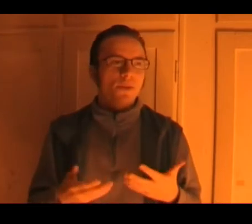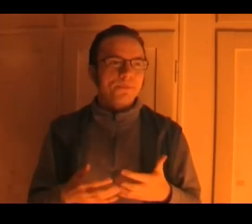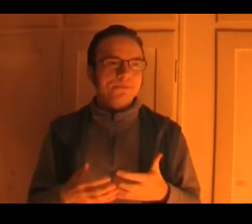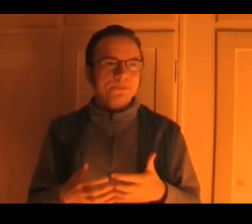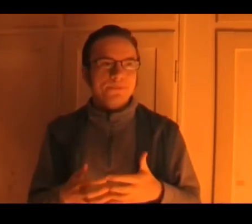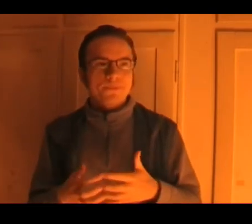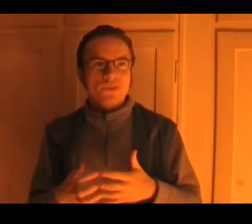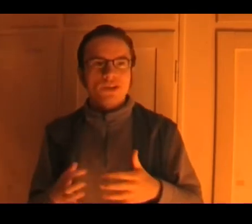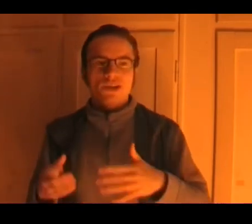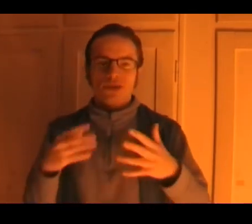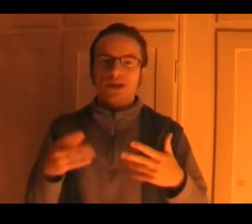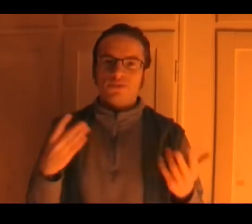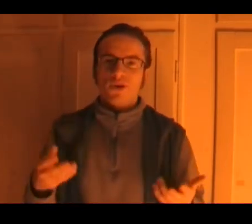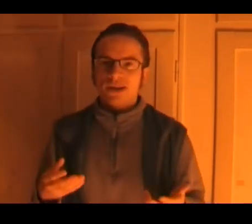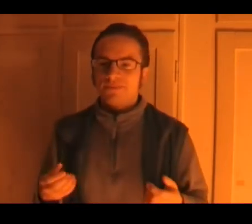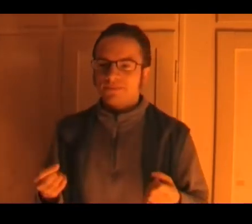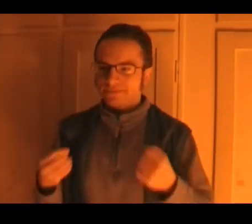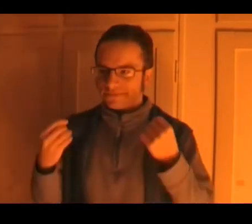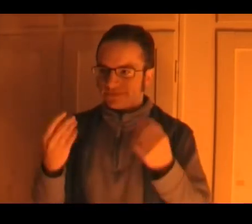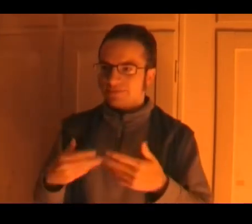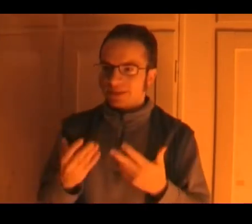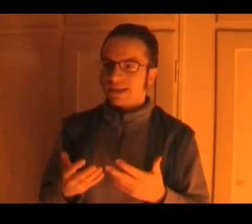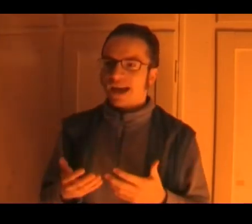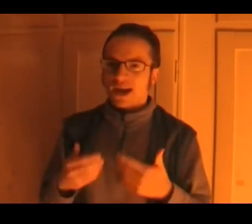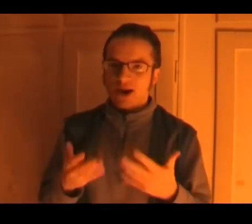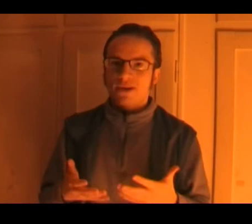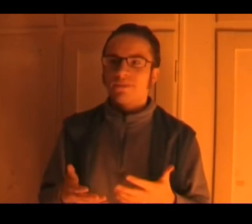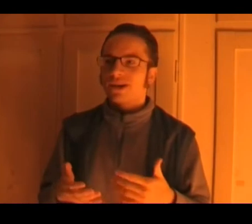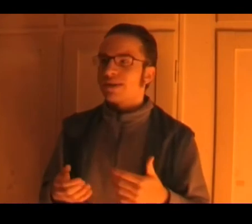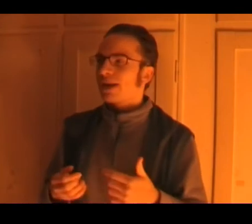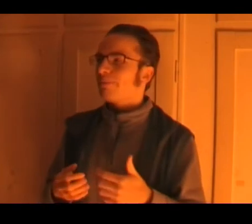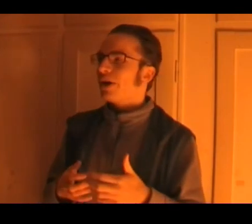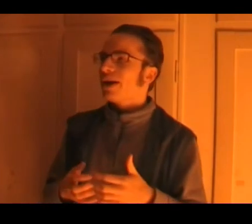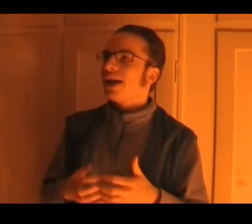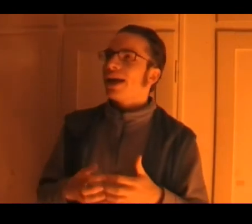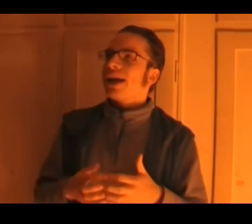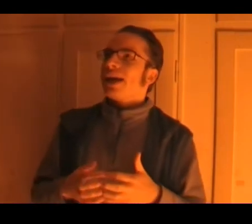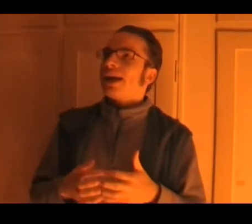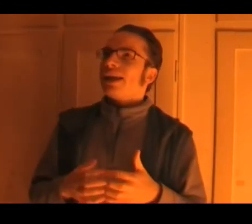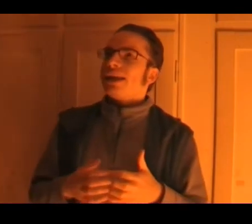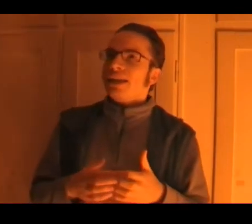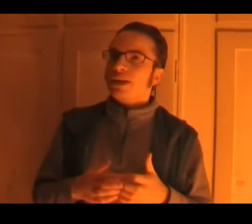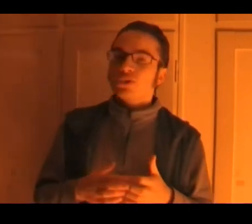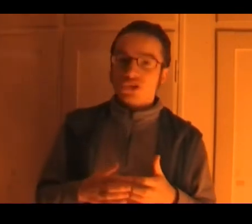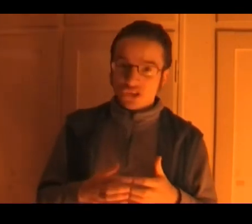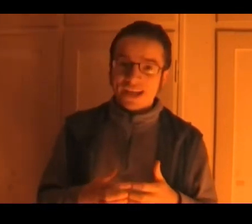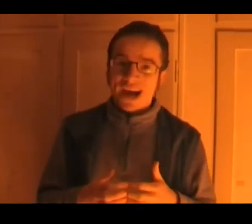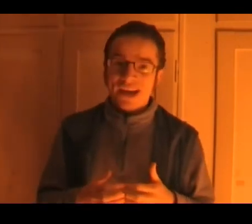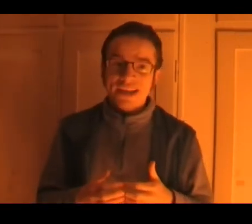you didn't really wanna uh hang around him or anything but he was good at hiding